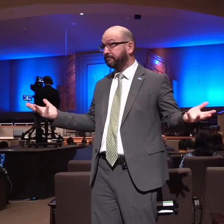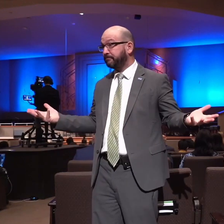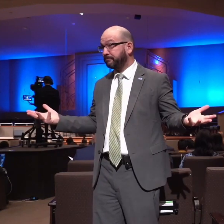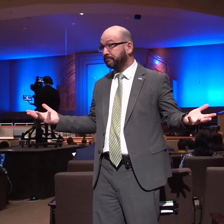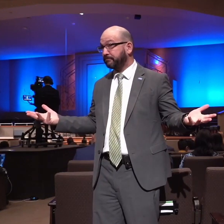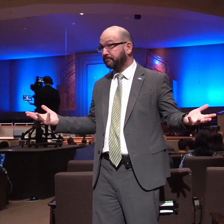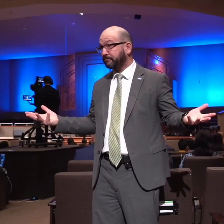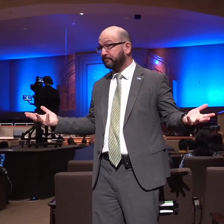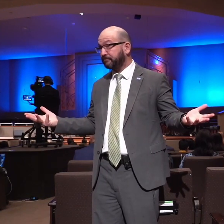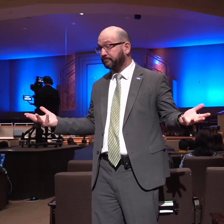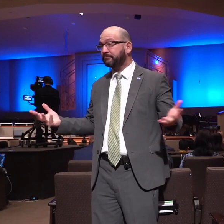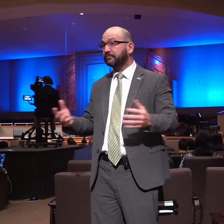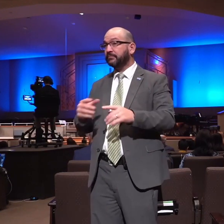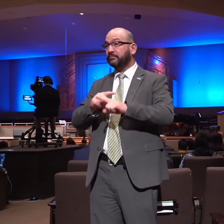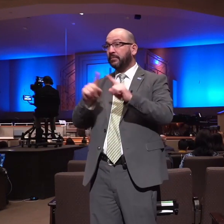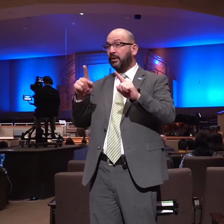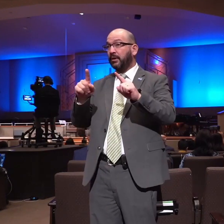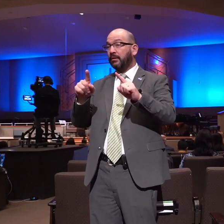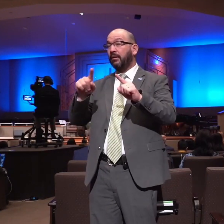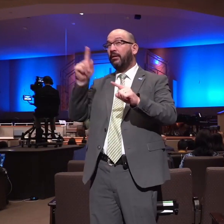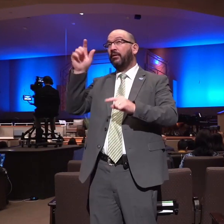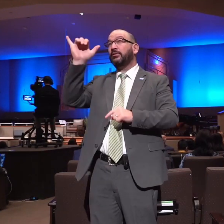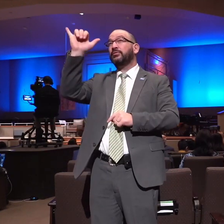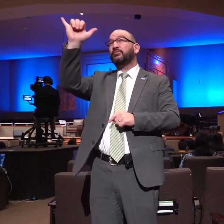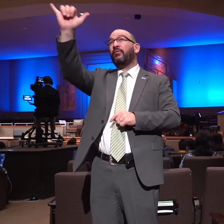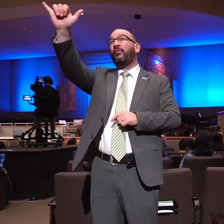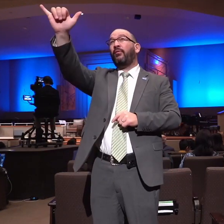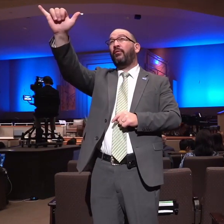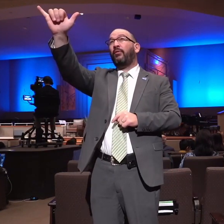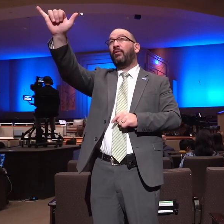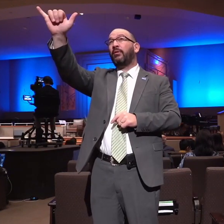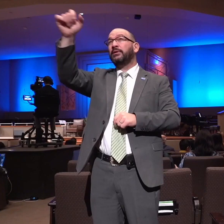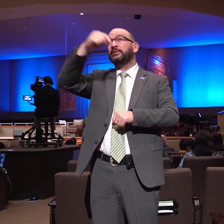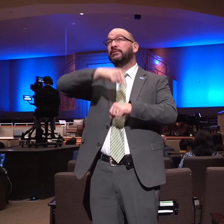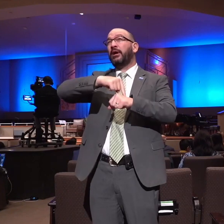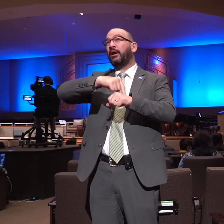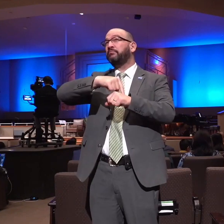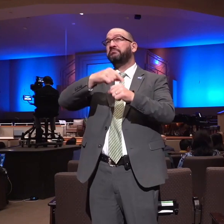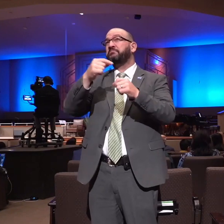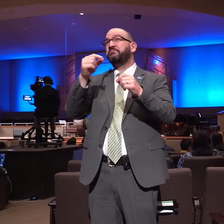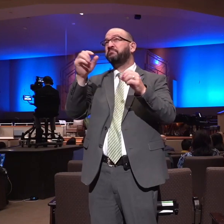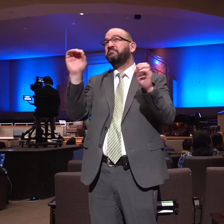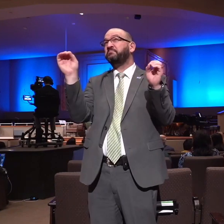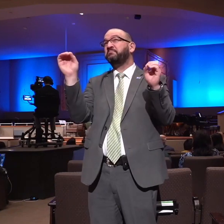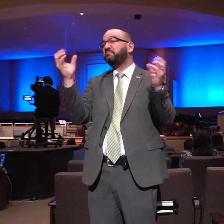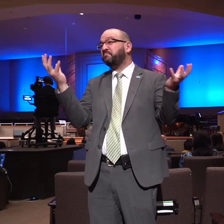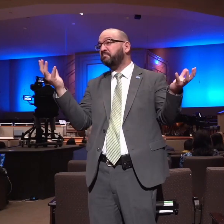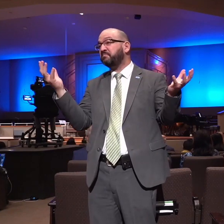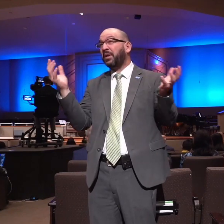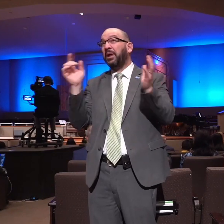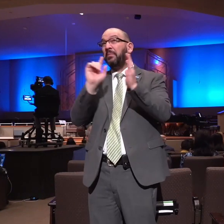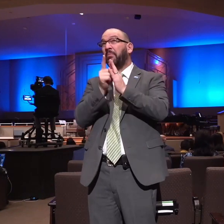eternity there are no minutes hours days decades millenniums